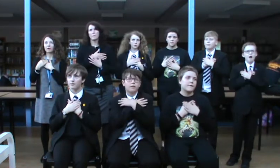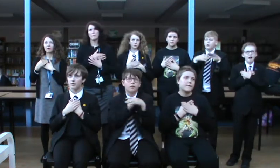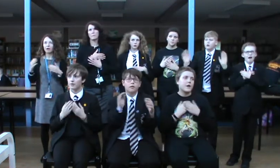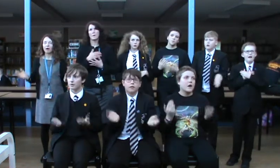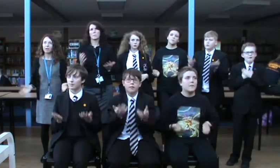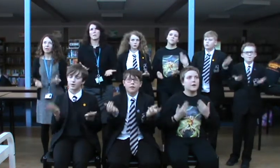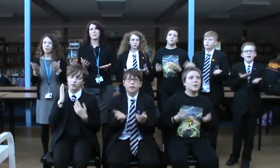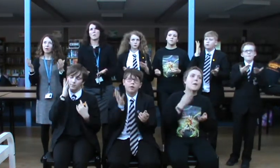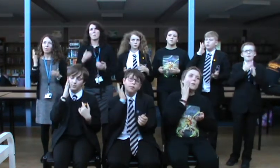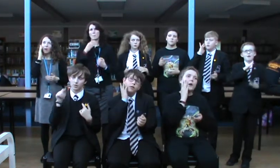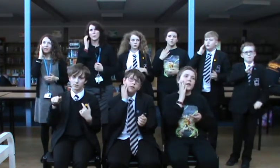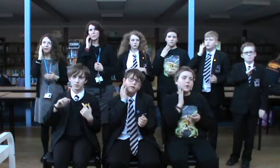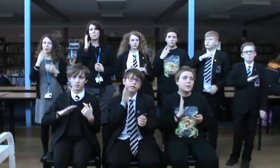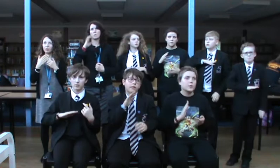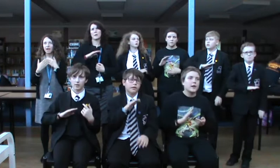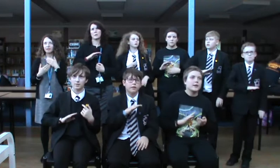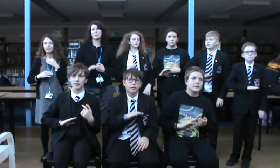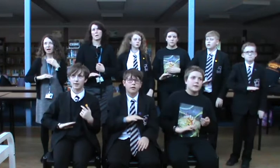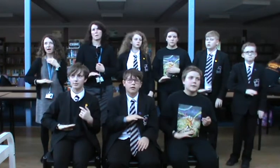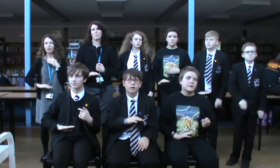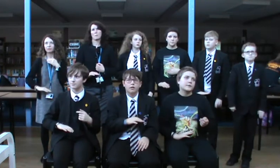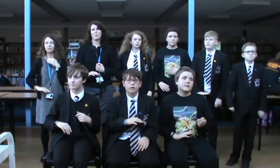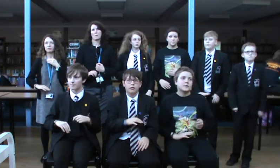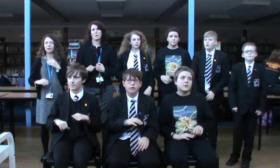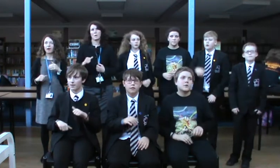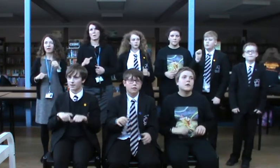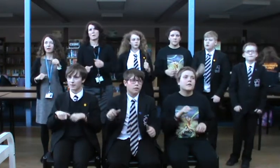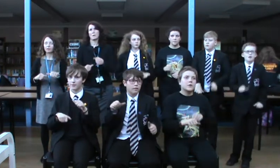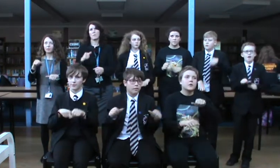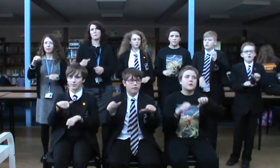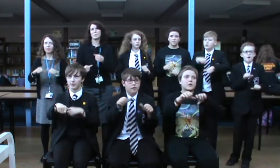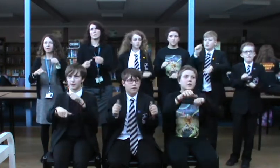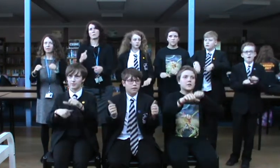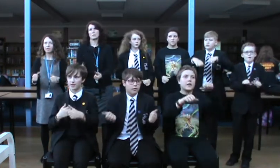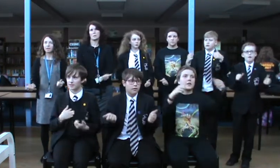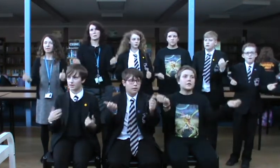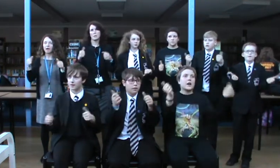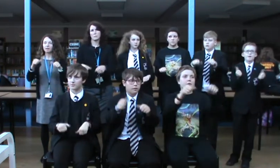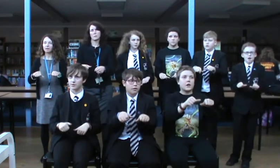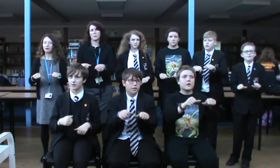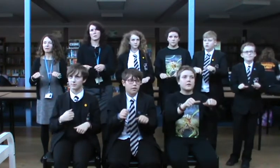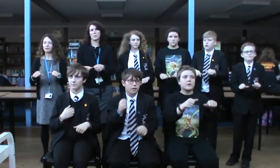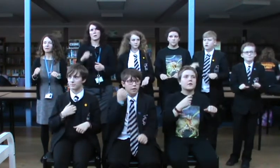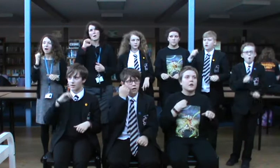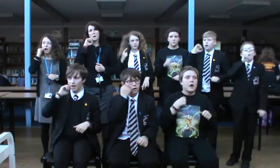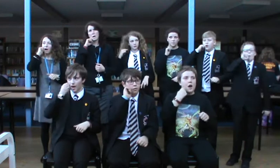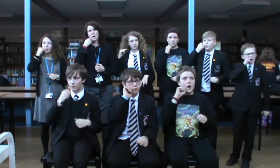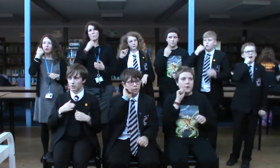I'll pick you up when you're getting down And out of all these things I've done, I will